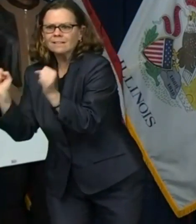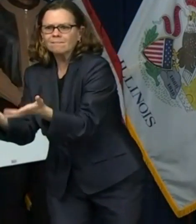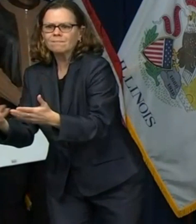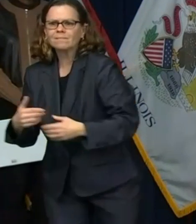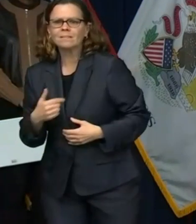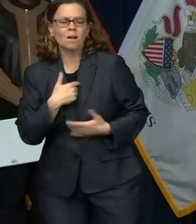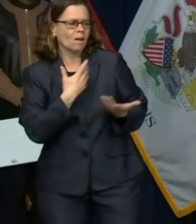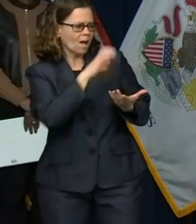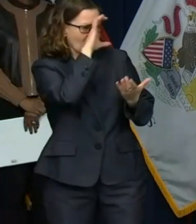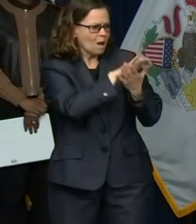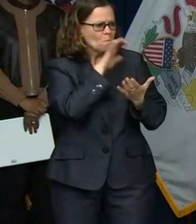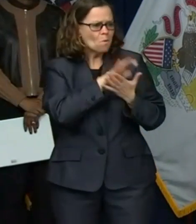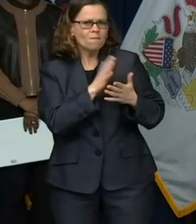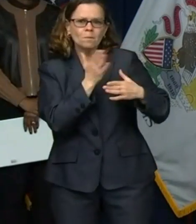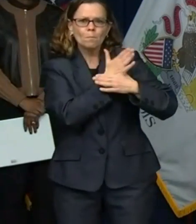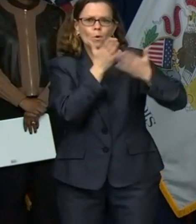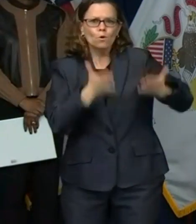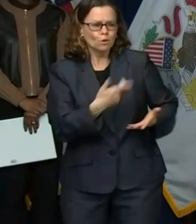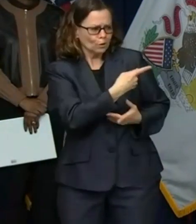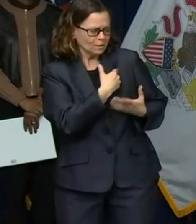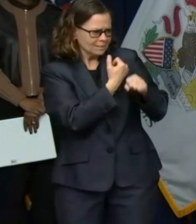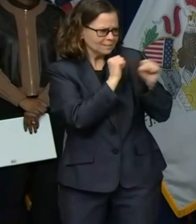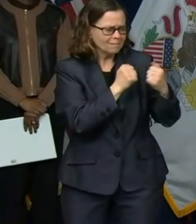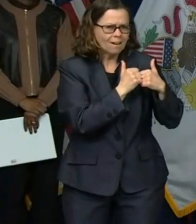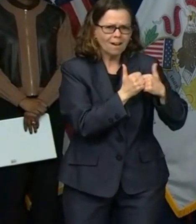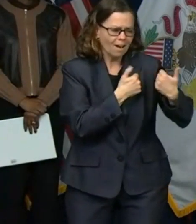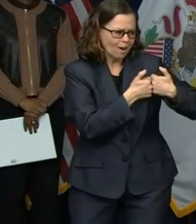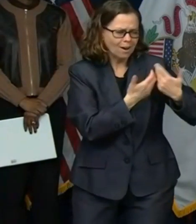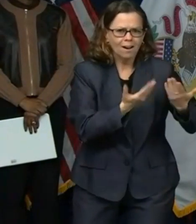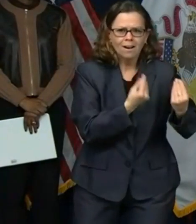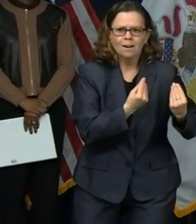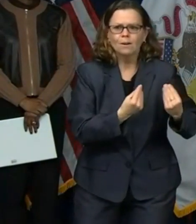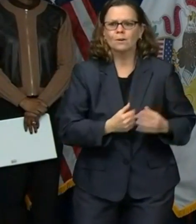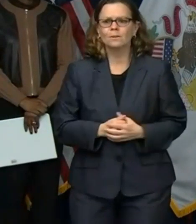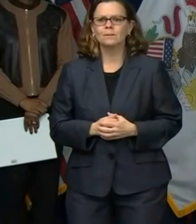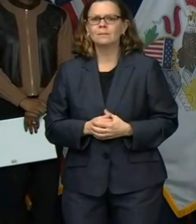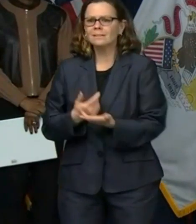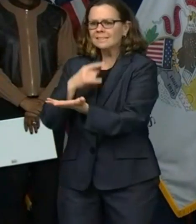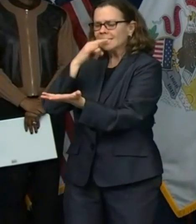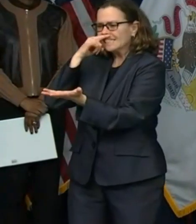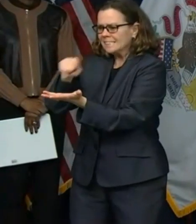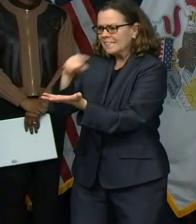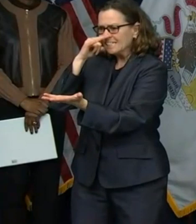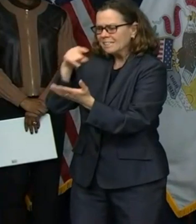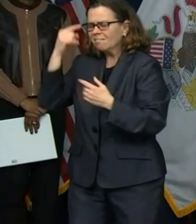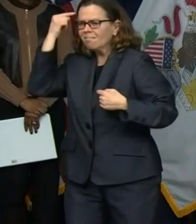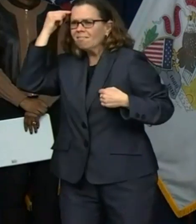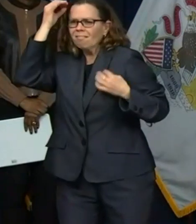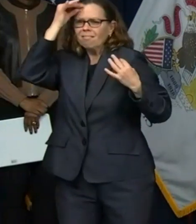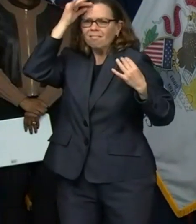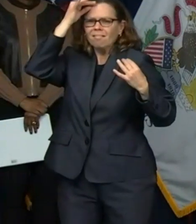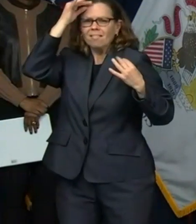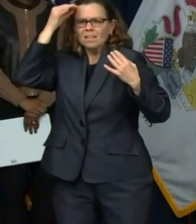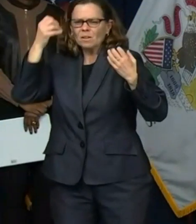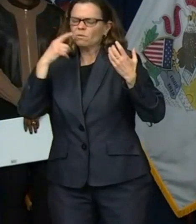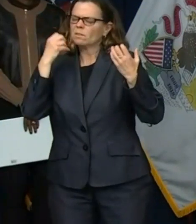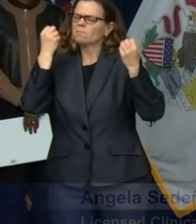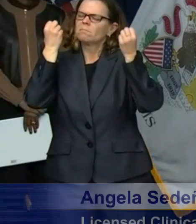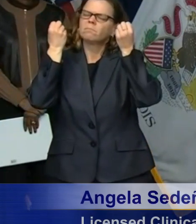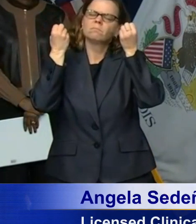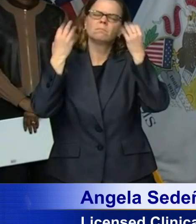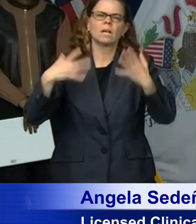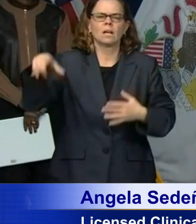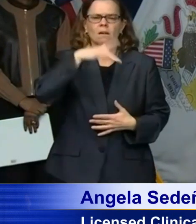and about the future these are new stressors compounding previous ones as you can see it's